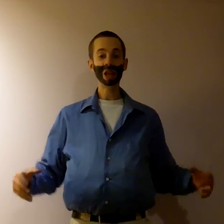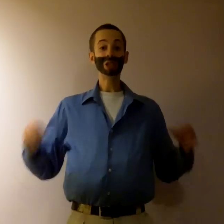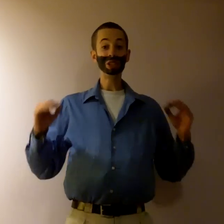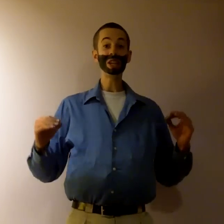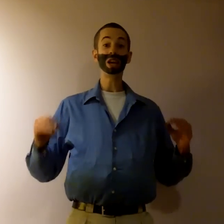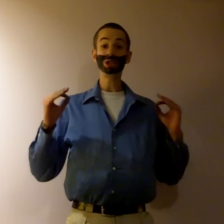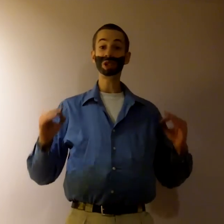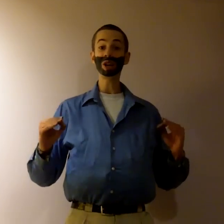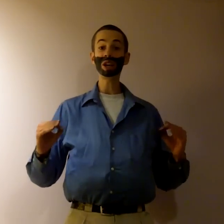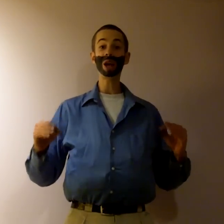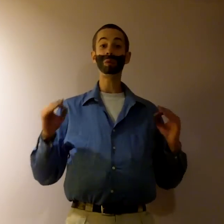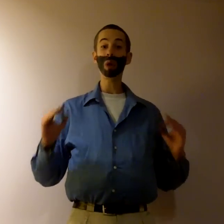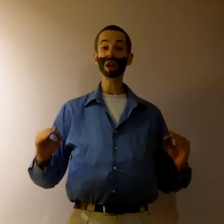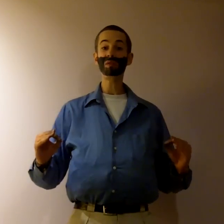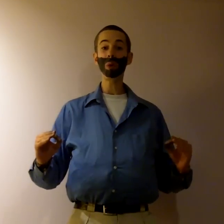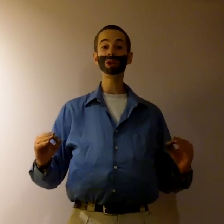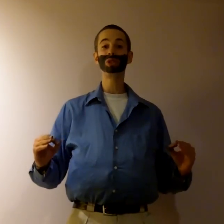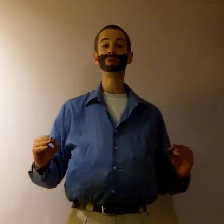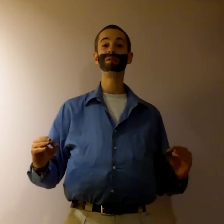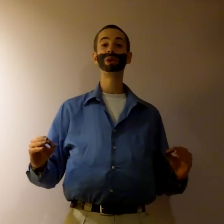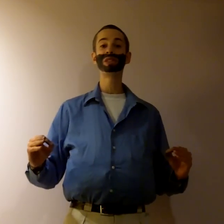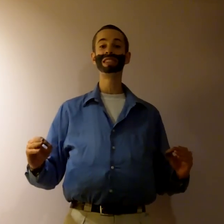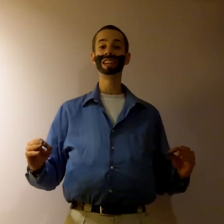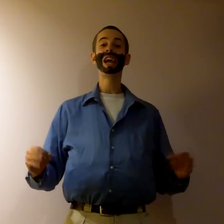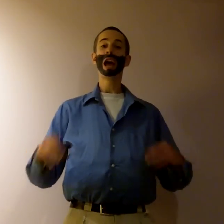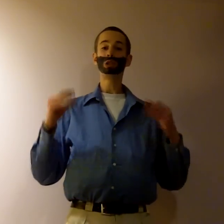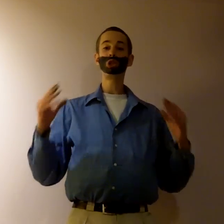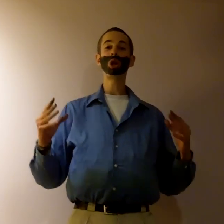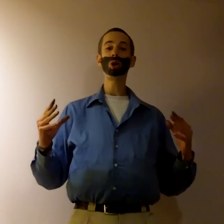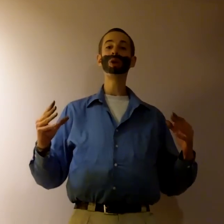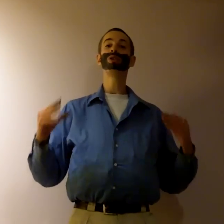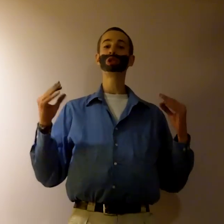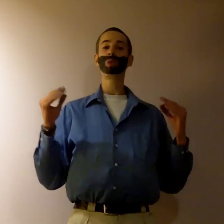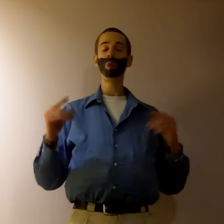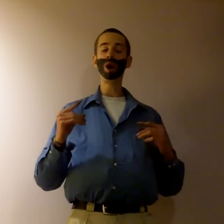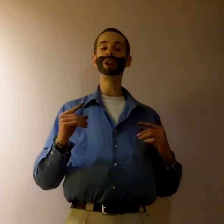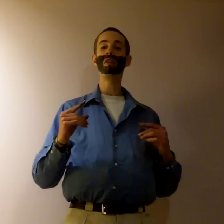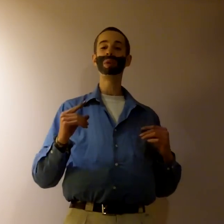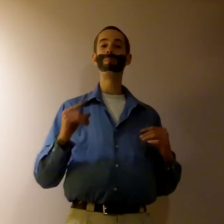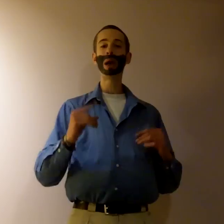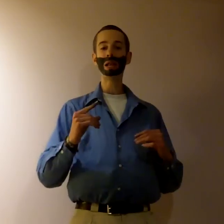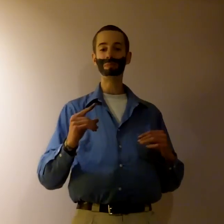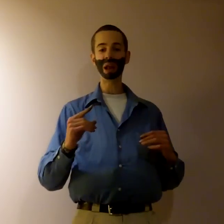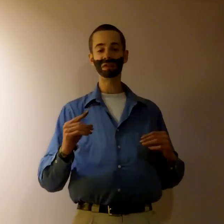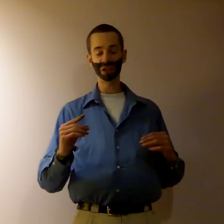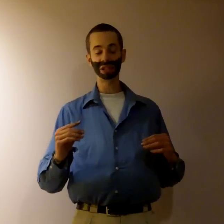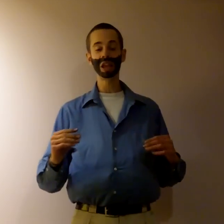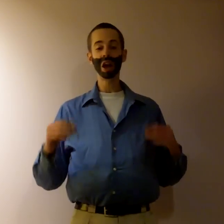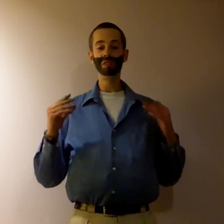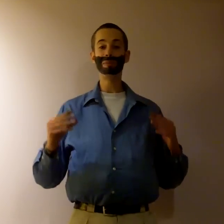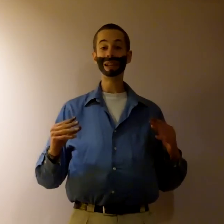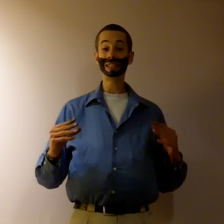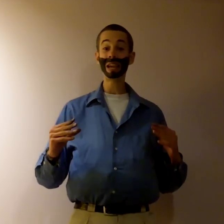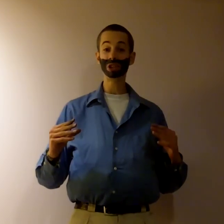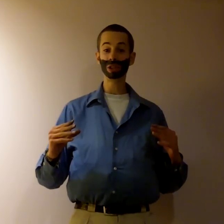See, a study at Wake Forest University has shown just one of the many benefits of meditation.